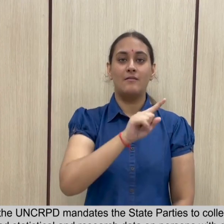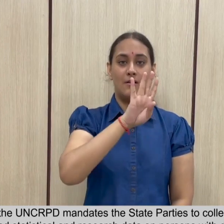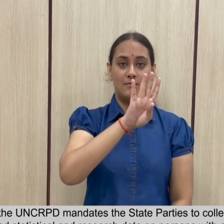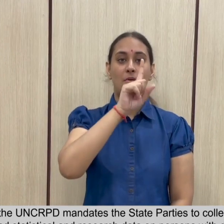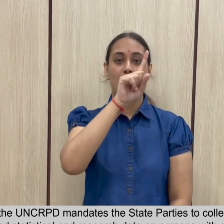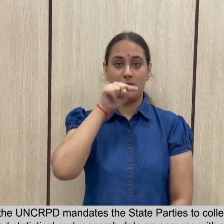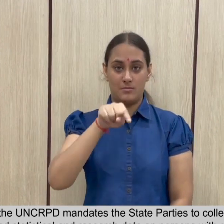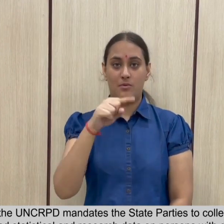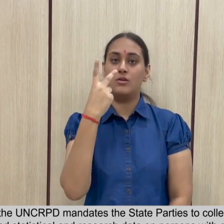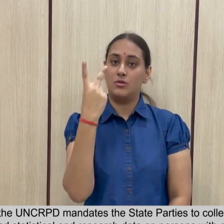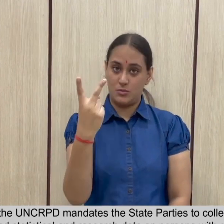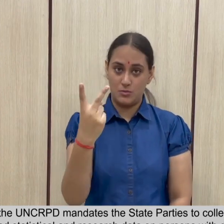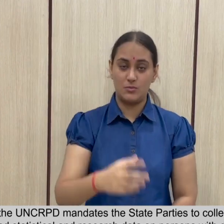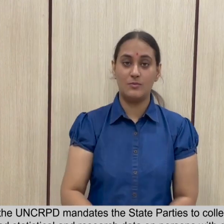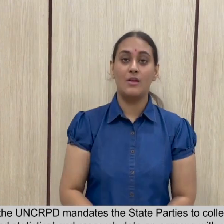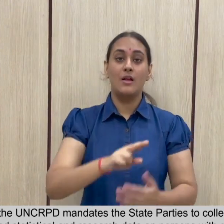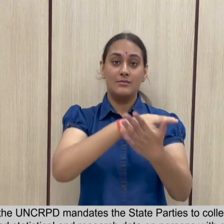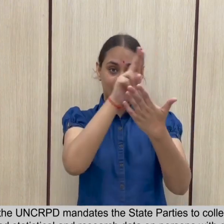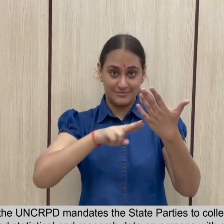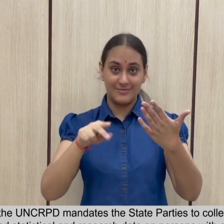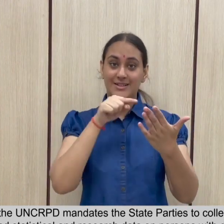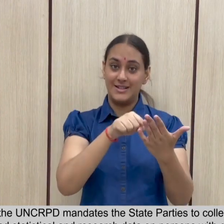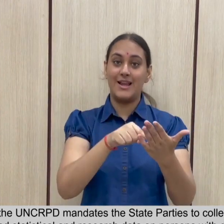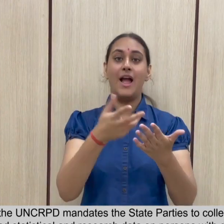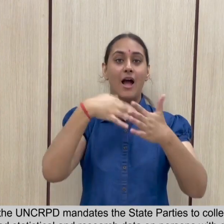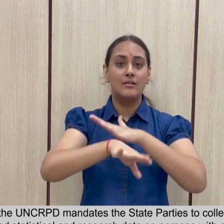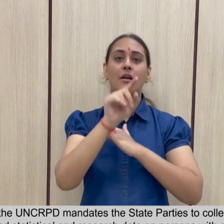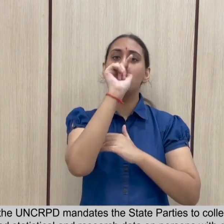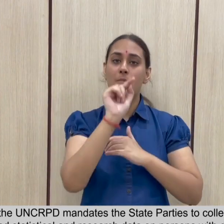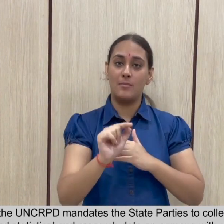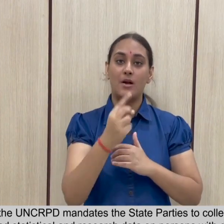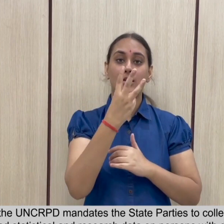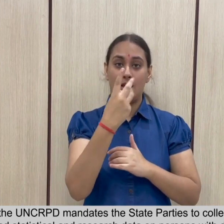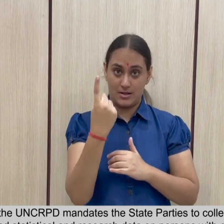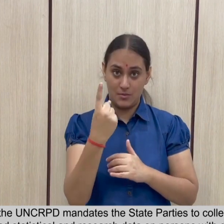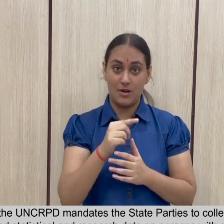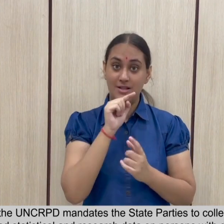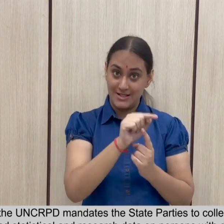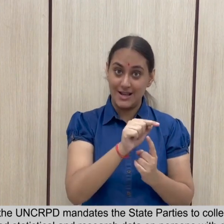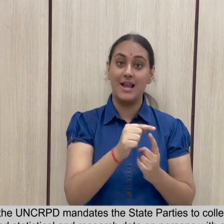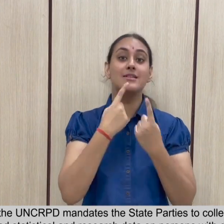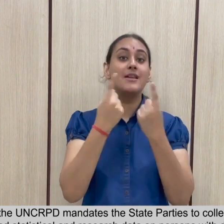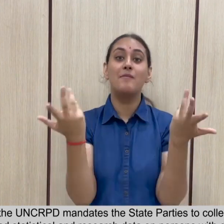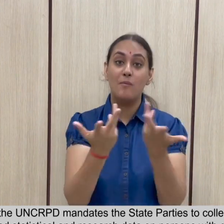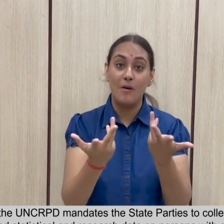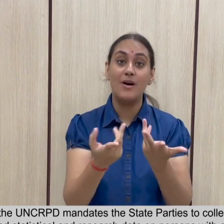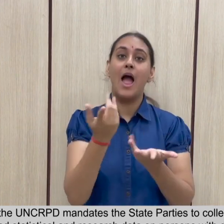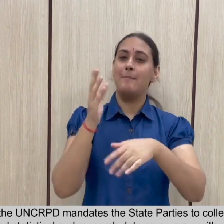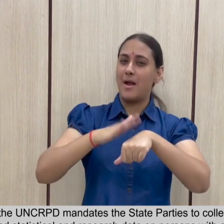Chapter.1.2 Article 31 of the UNCRPD mandates